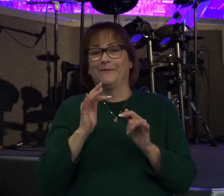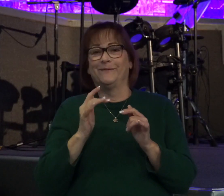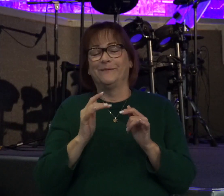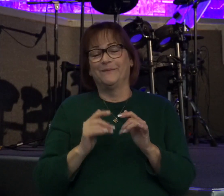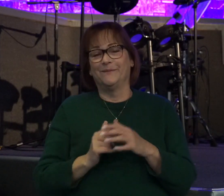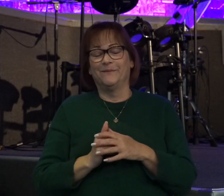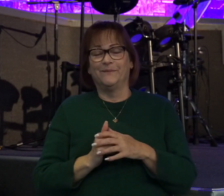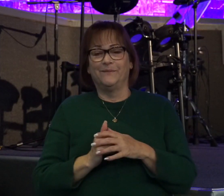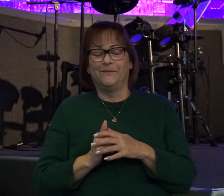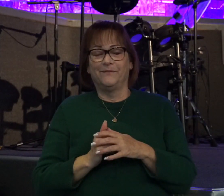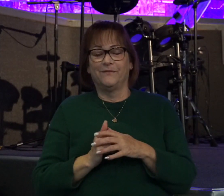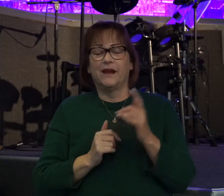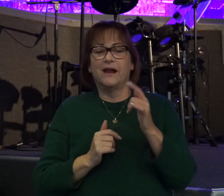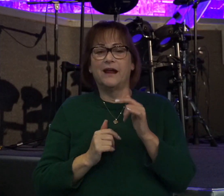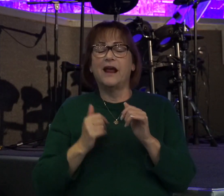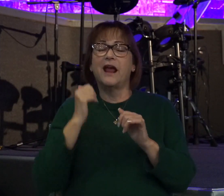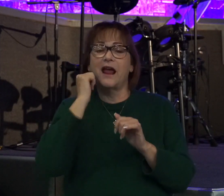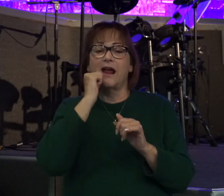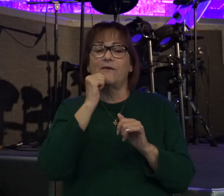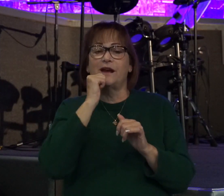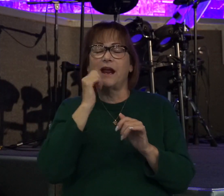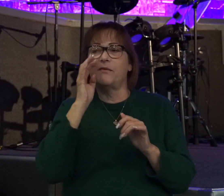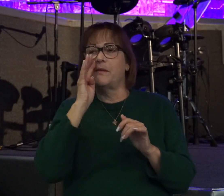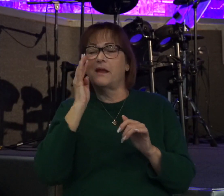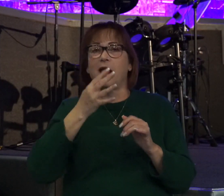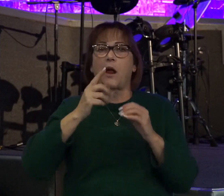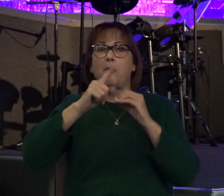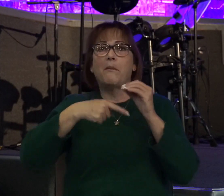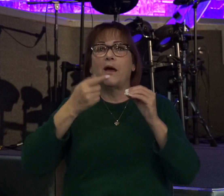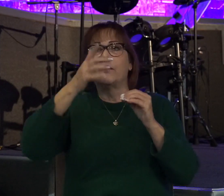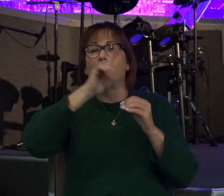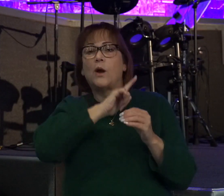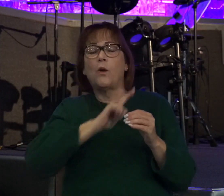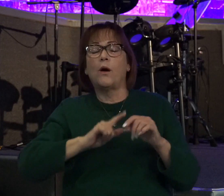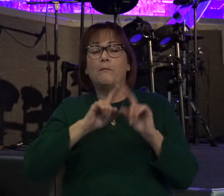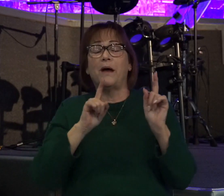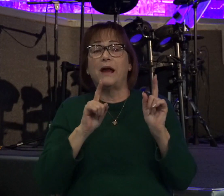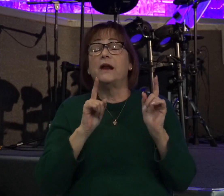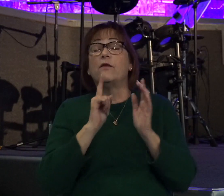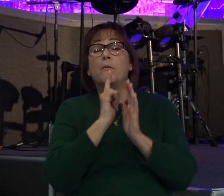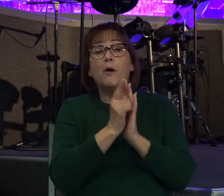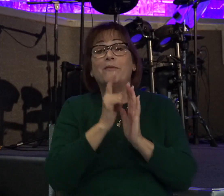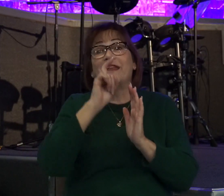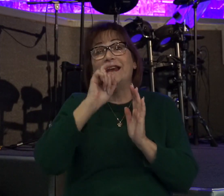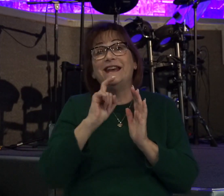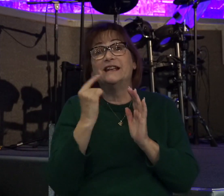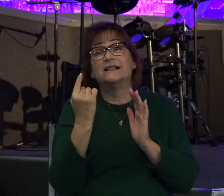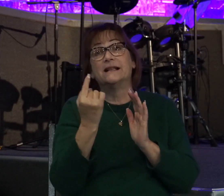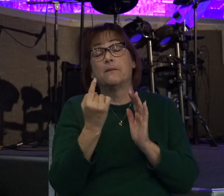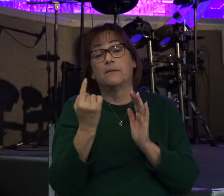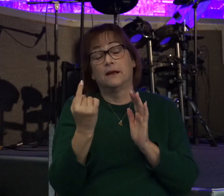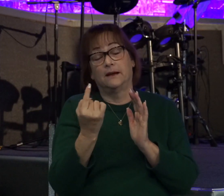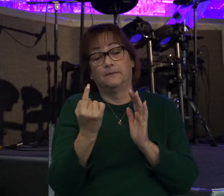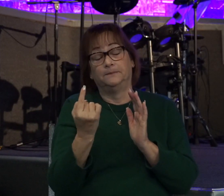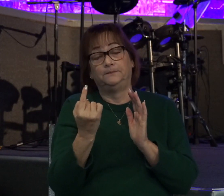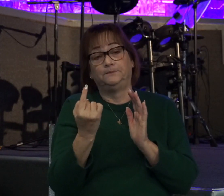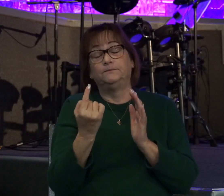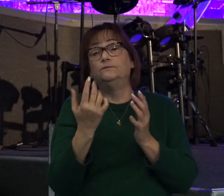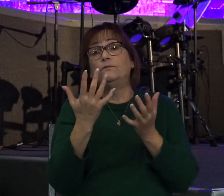Every other day, they could care less about the Lord. But in the moment they needed something, wanted something, or were in